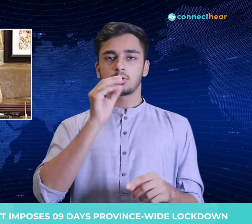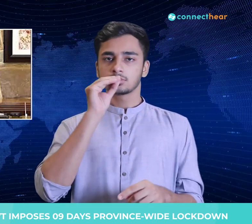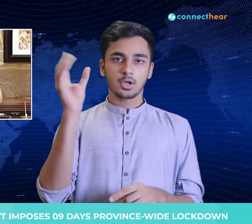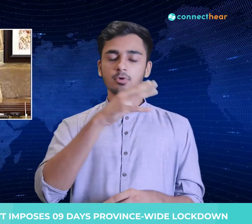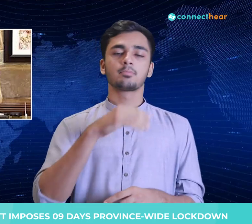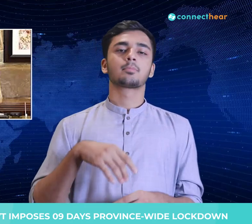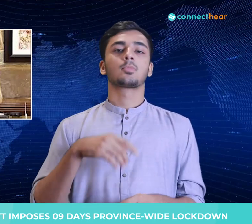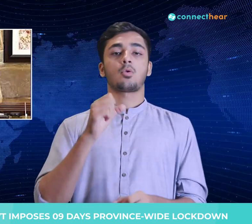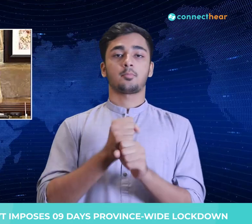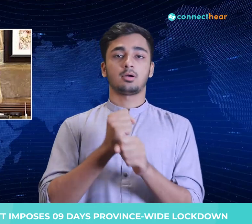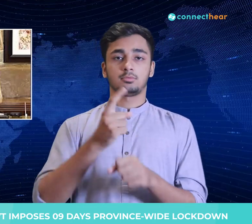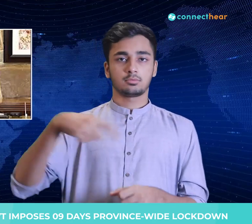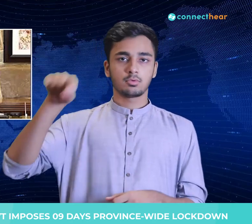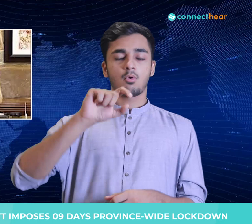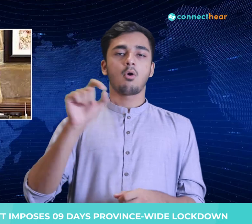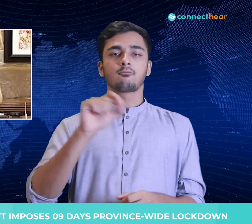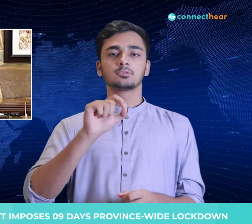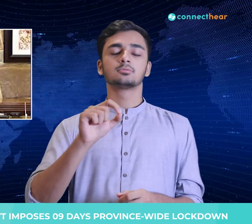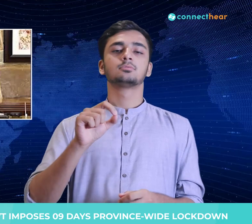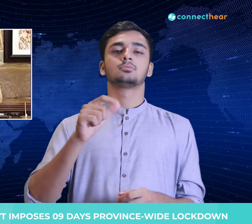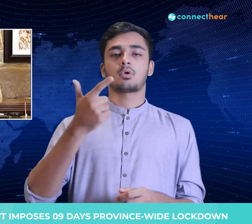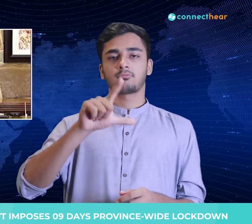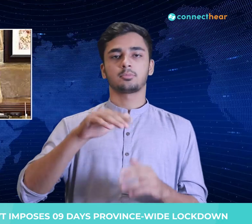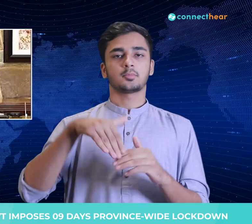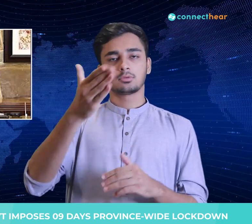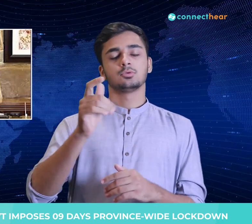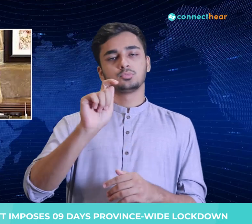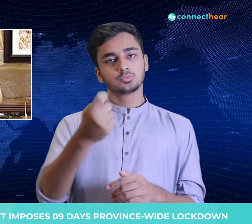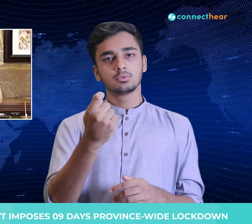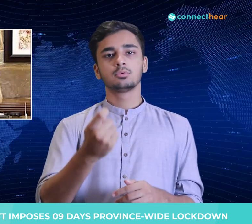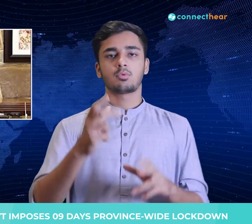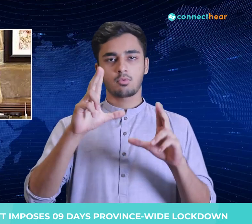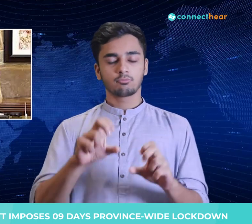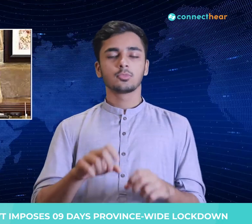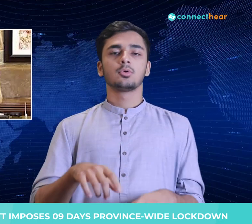Lockdown would remain in place in the province from July 31st to August 8th, Murad Ali Shah said.